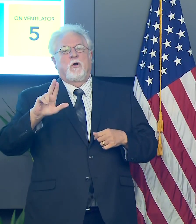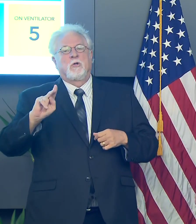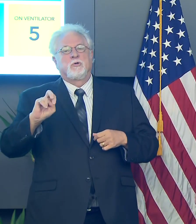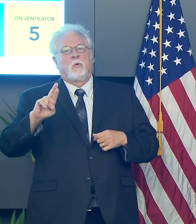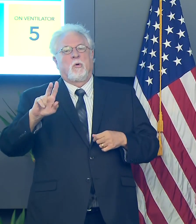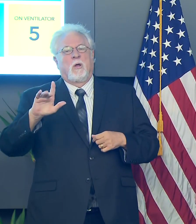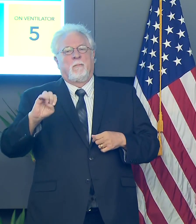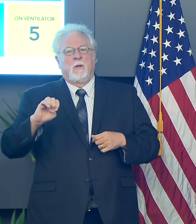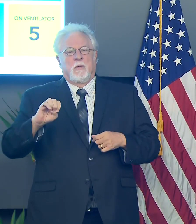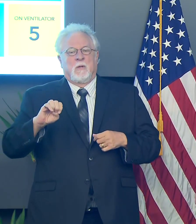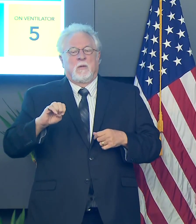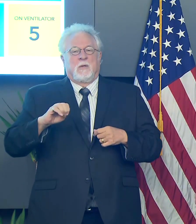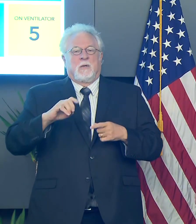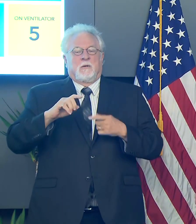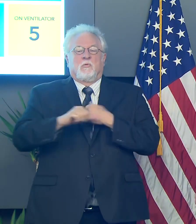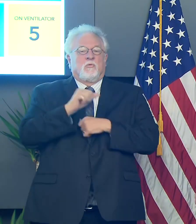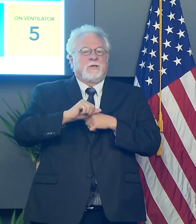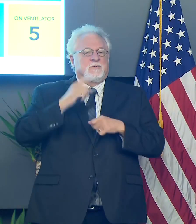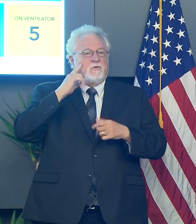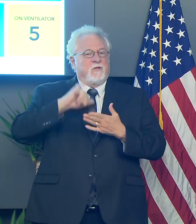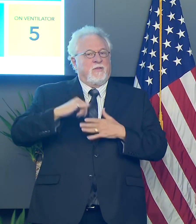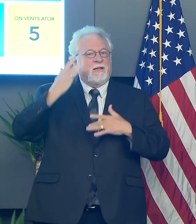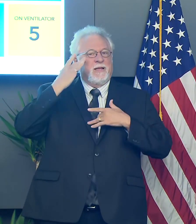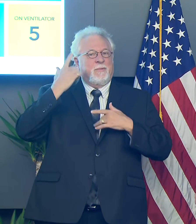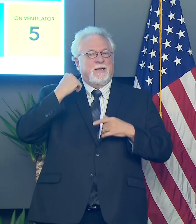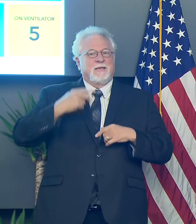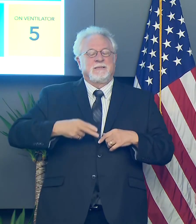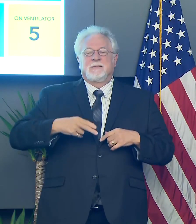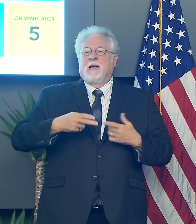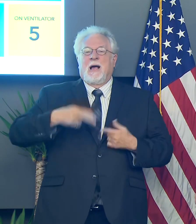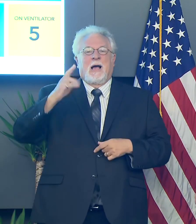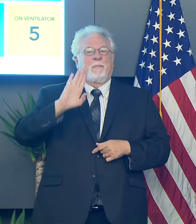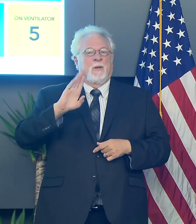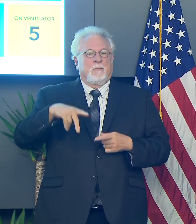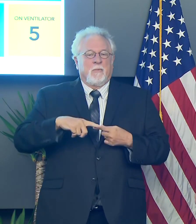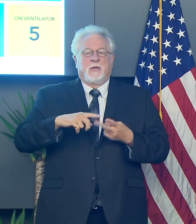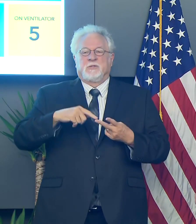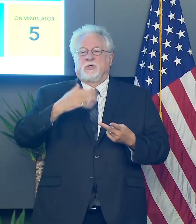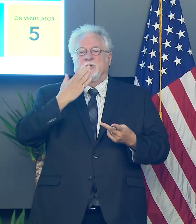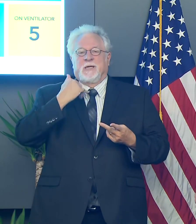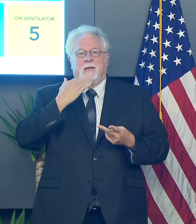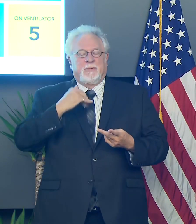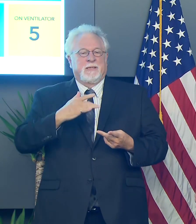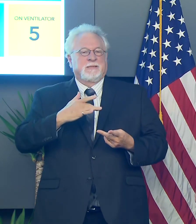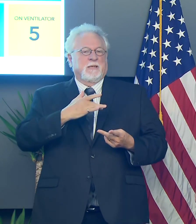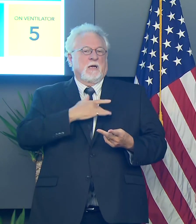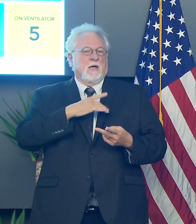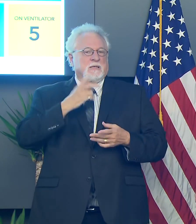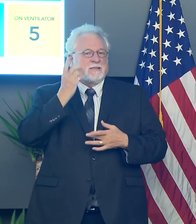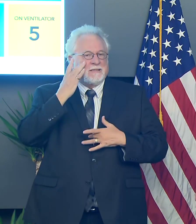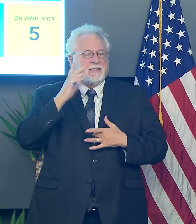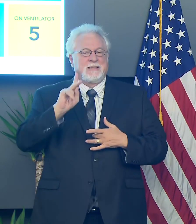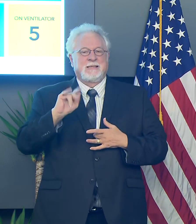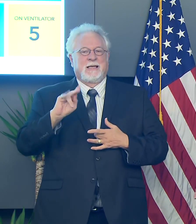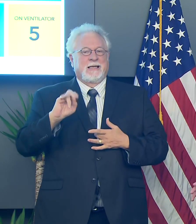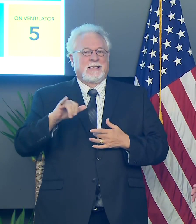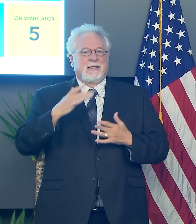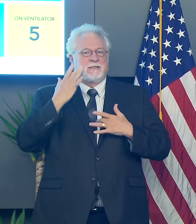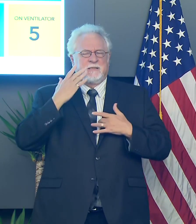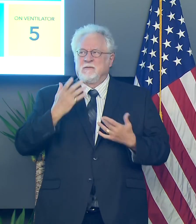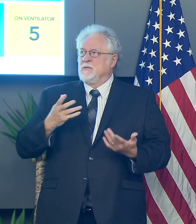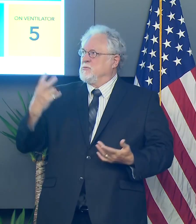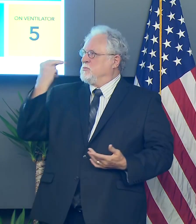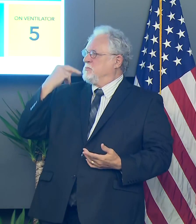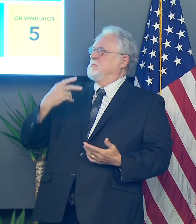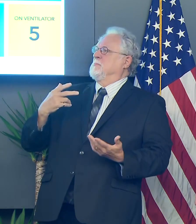to the disease because they might have hypertension or diabetes or kidney disease or heart disease. Um, uh, so